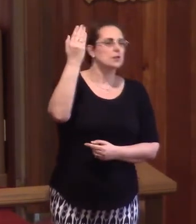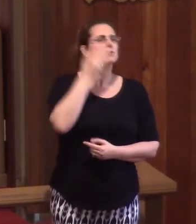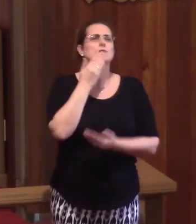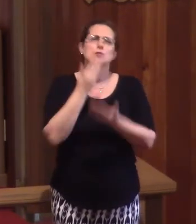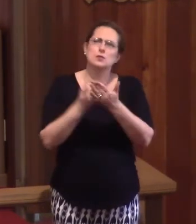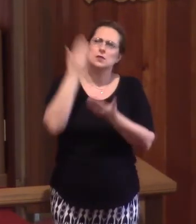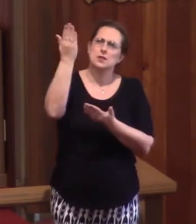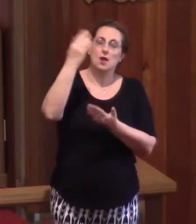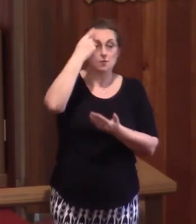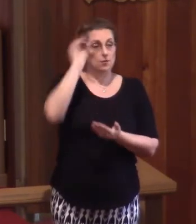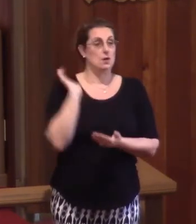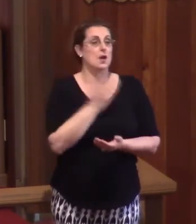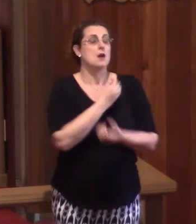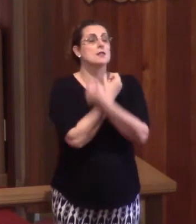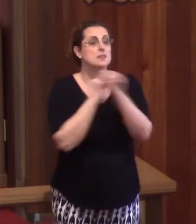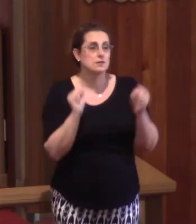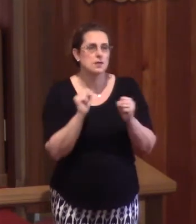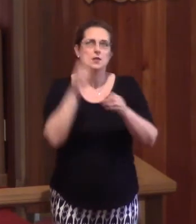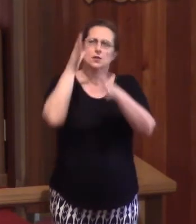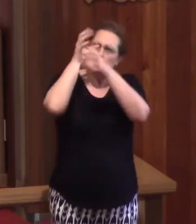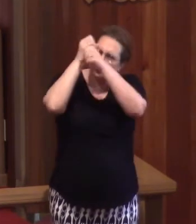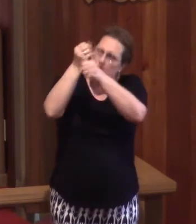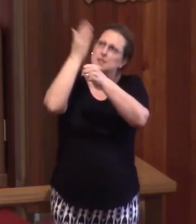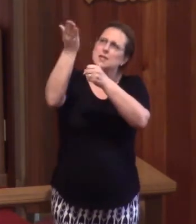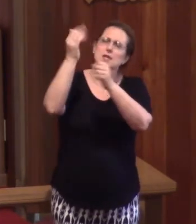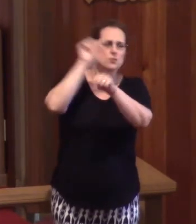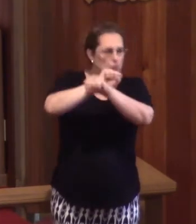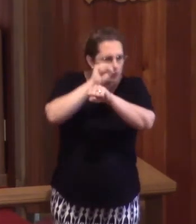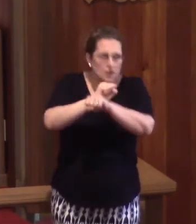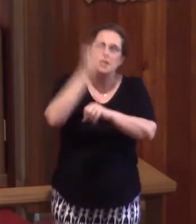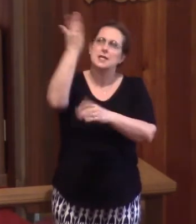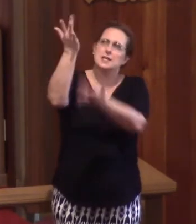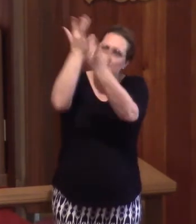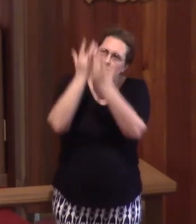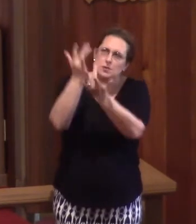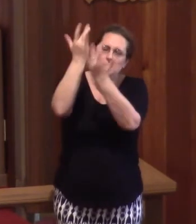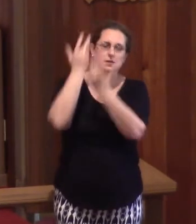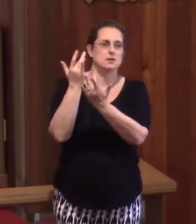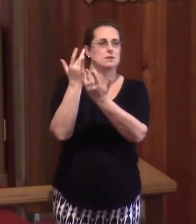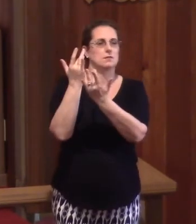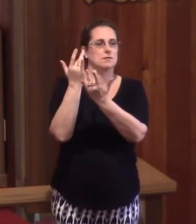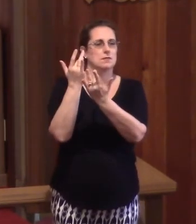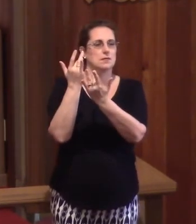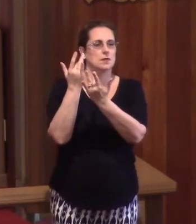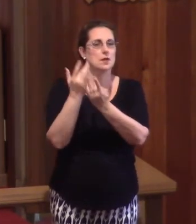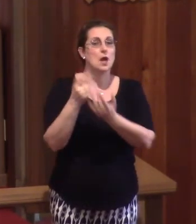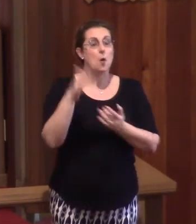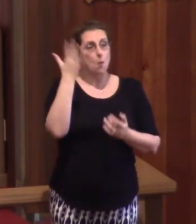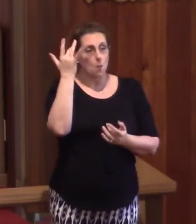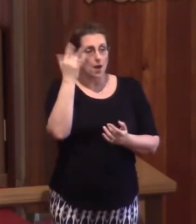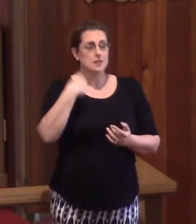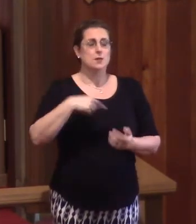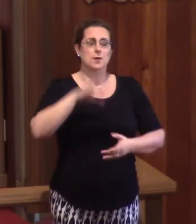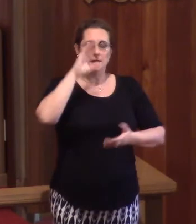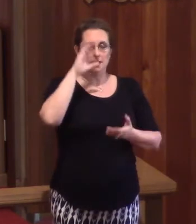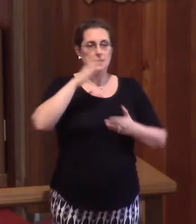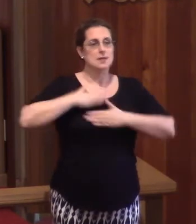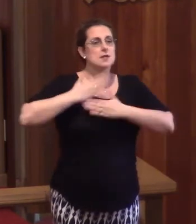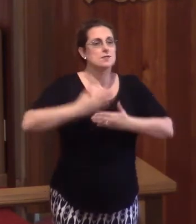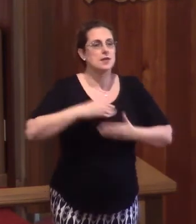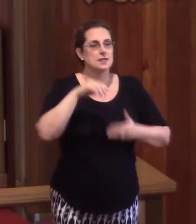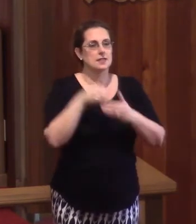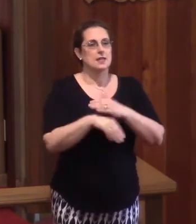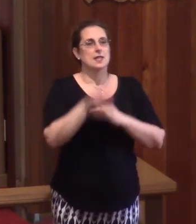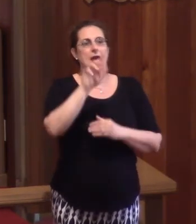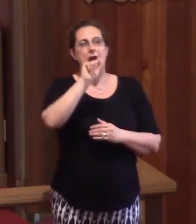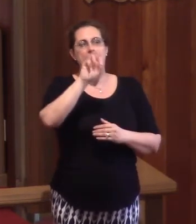for our salvation, to trust in his word, his mercy. So we confess in the Athanasian Creed.